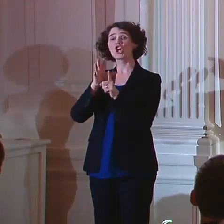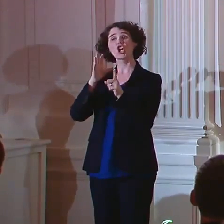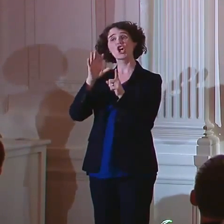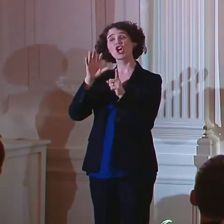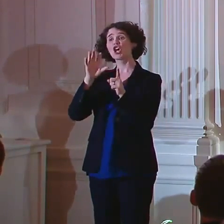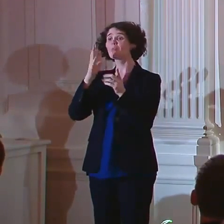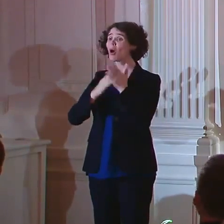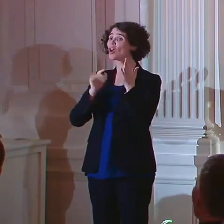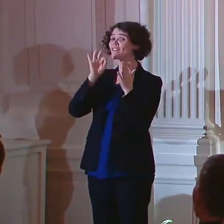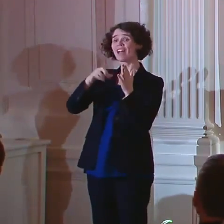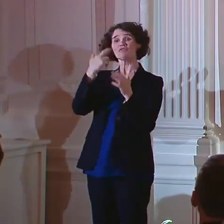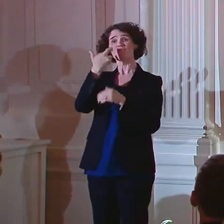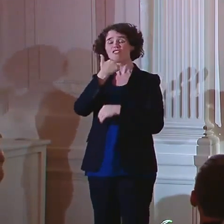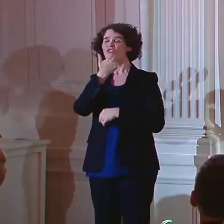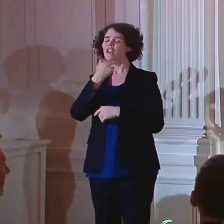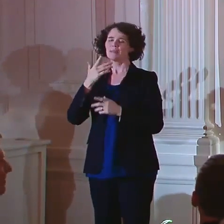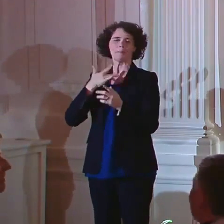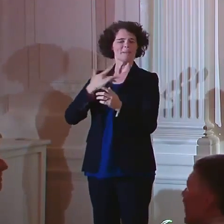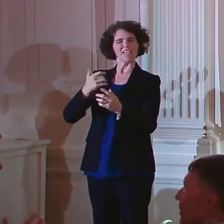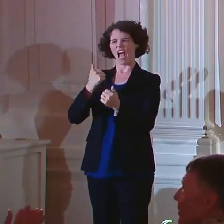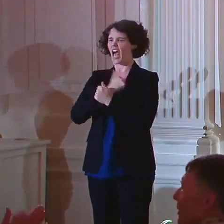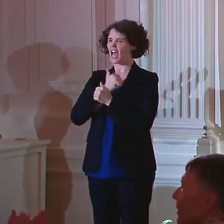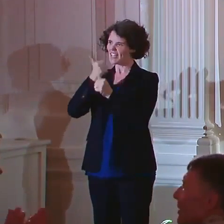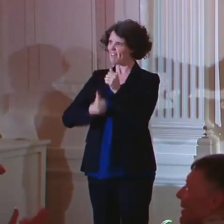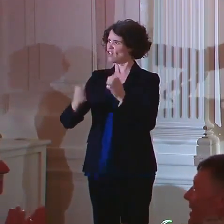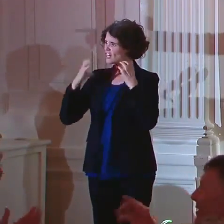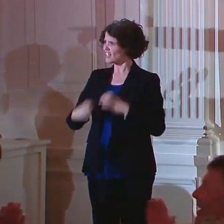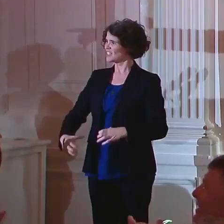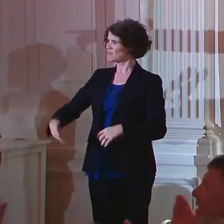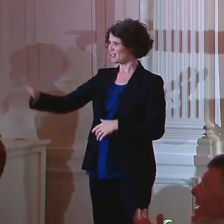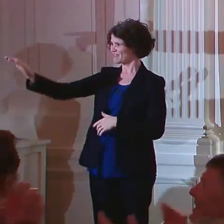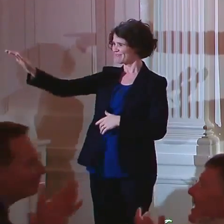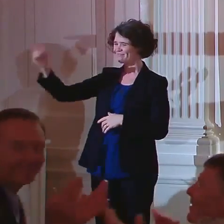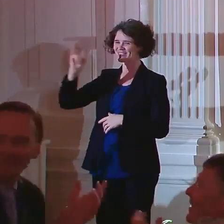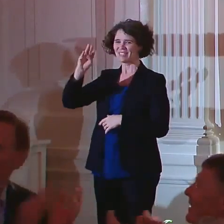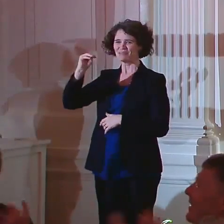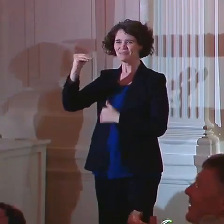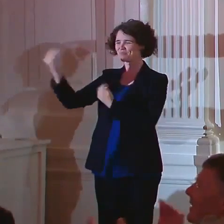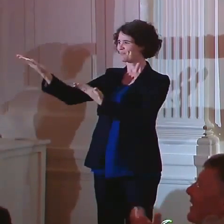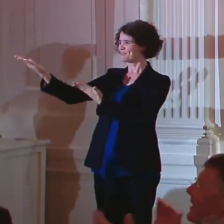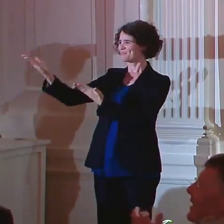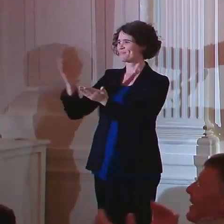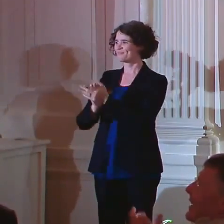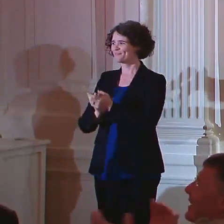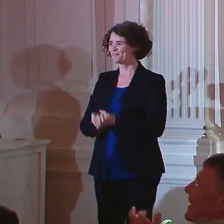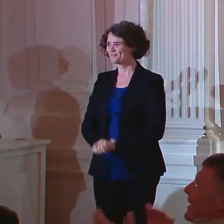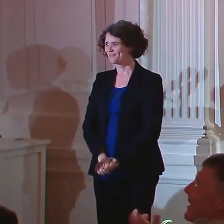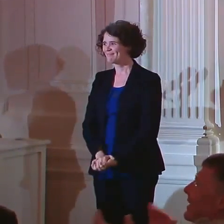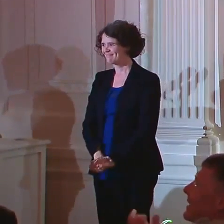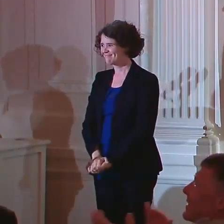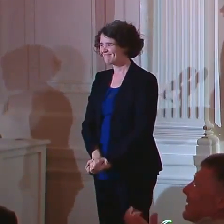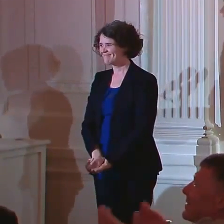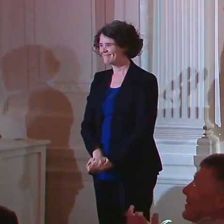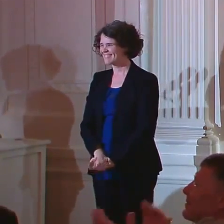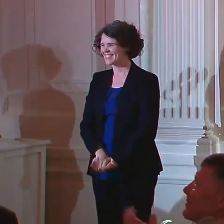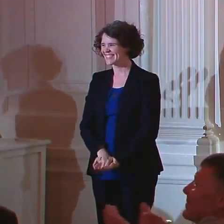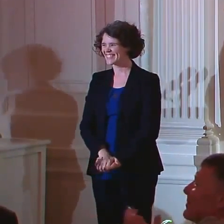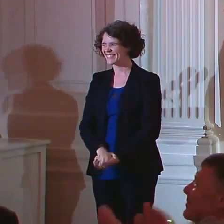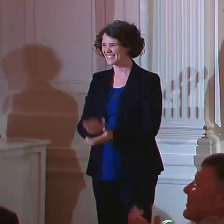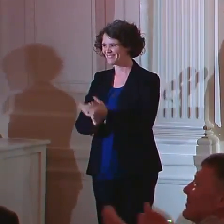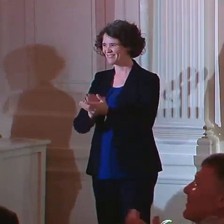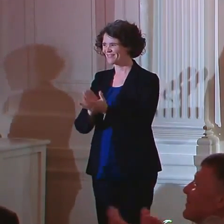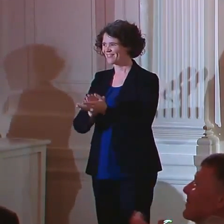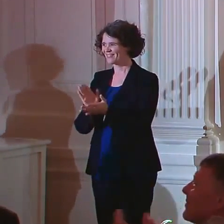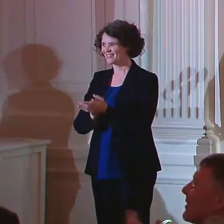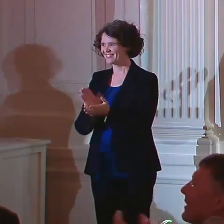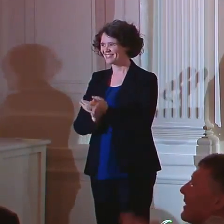42,000 have been served. So where's Tim? There he is right there. Willie Tim. Tim. Tim. Tim.